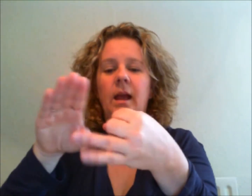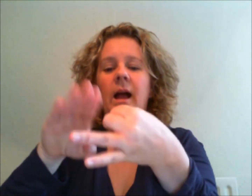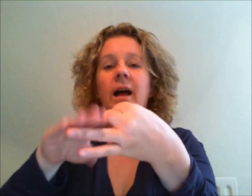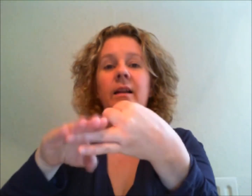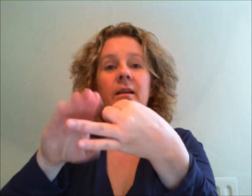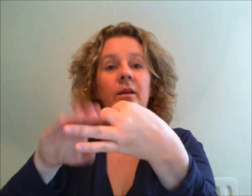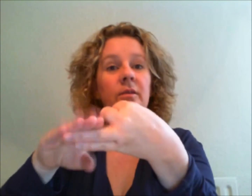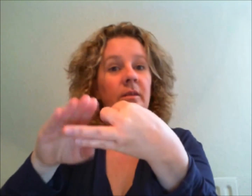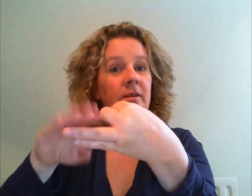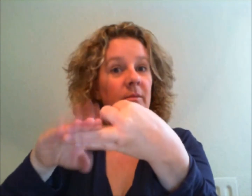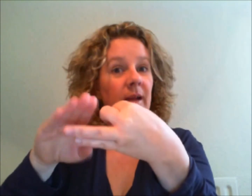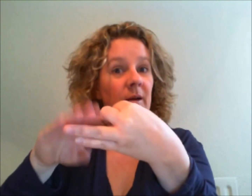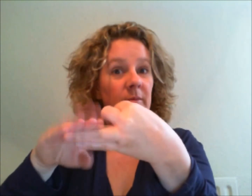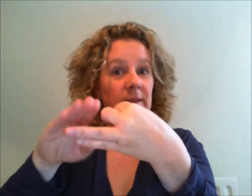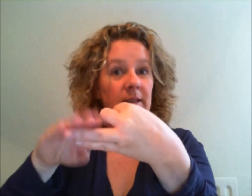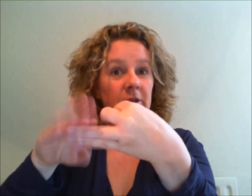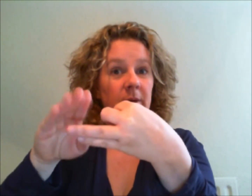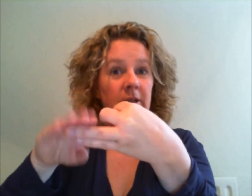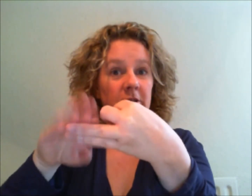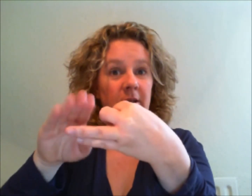and I know that they don't help the situation